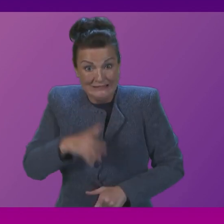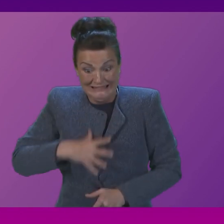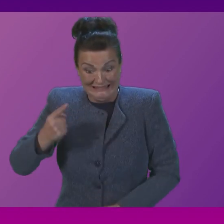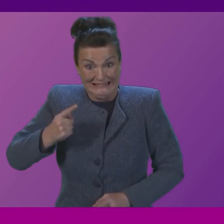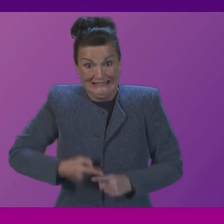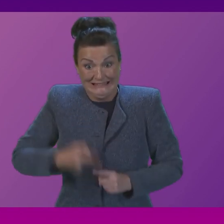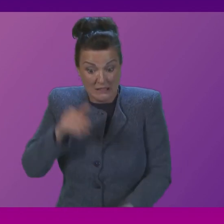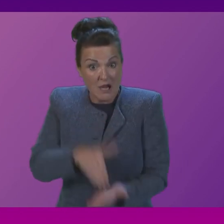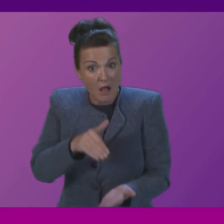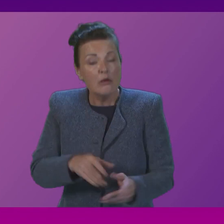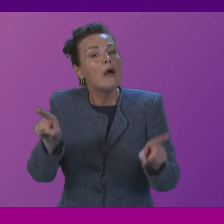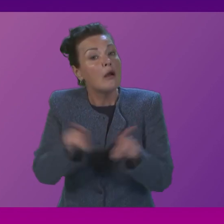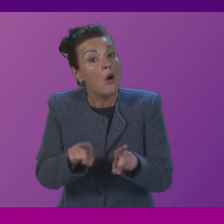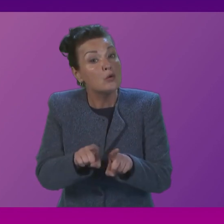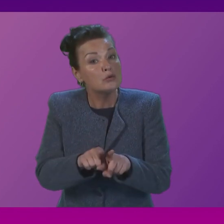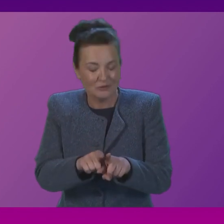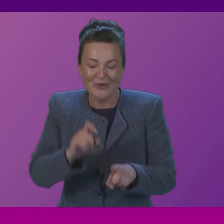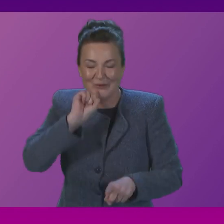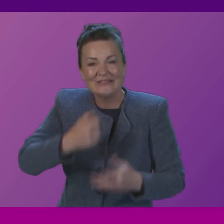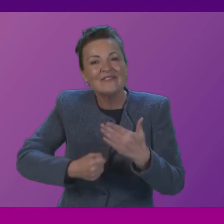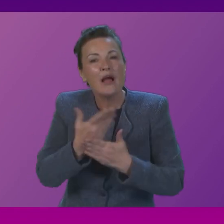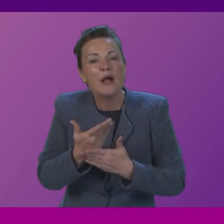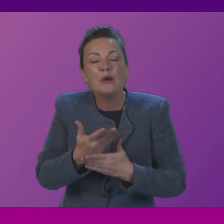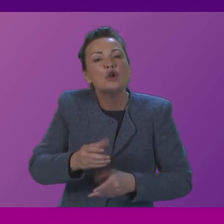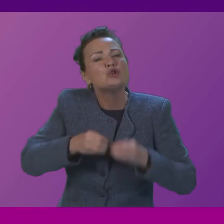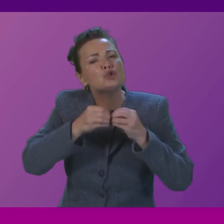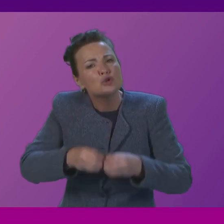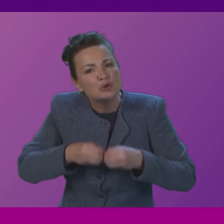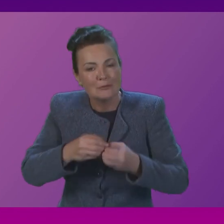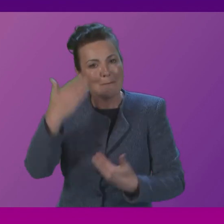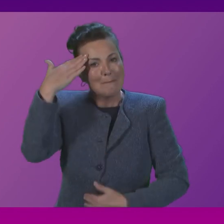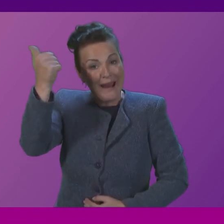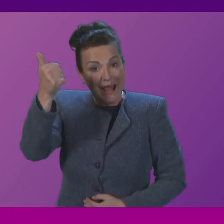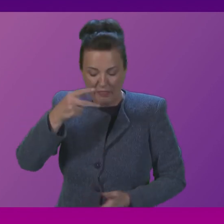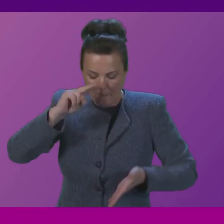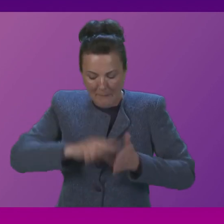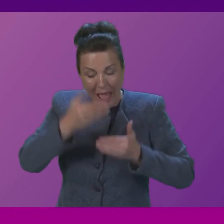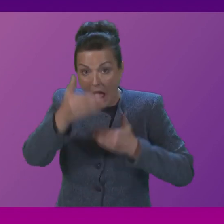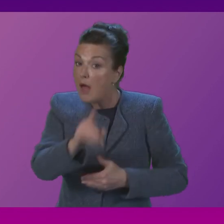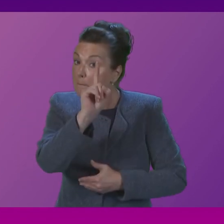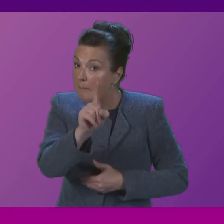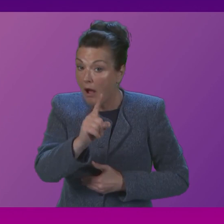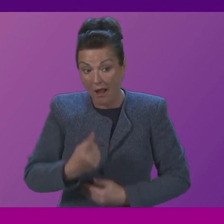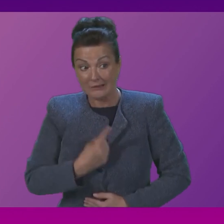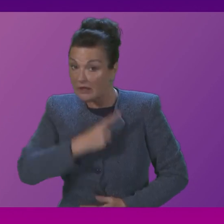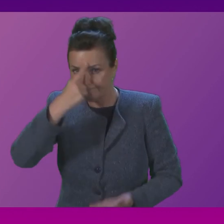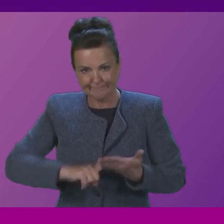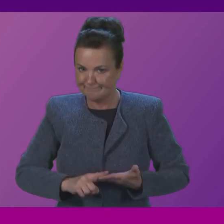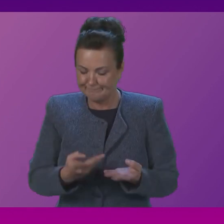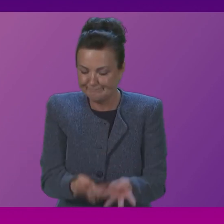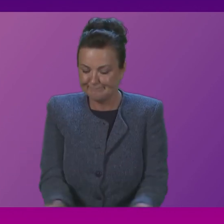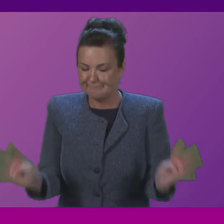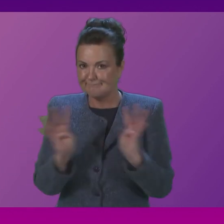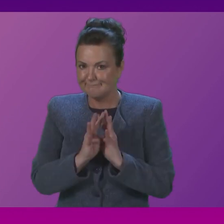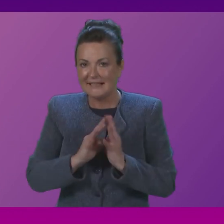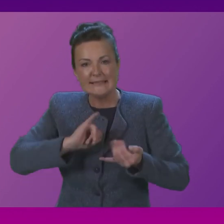and further and lastly we're developing a student mental health plan in association with stakeholders this will provide a best practice